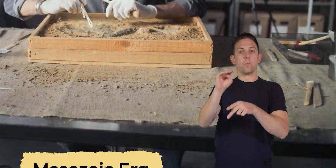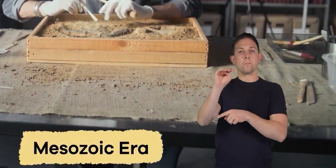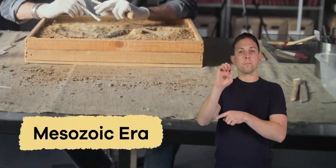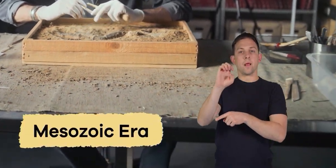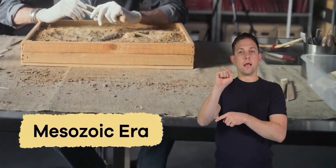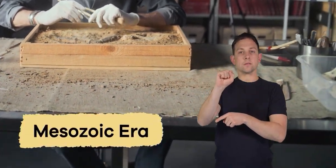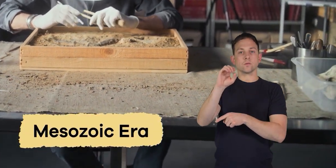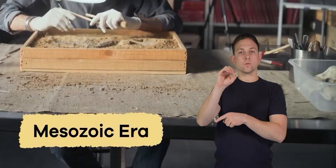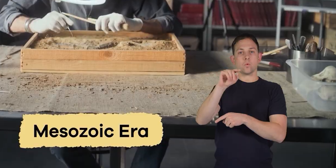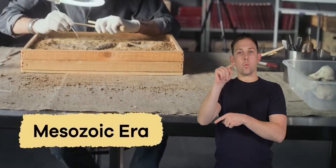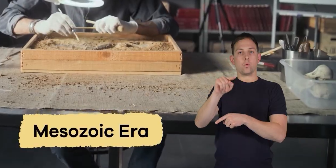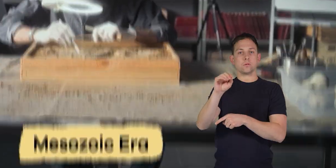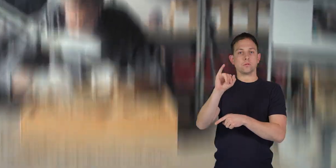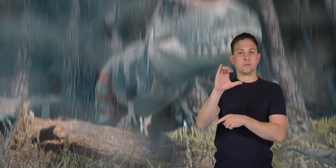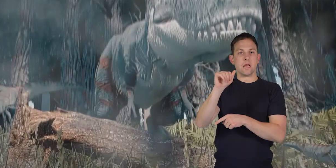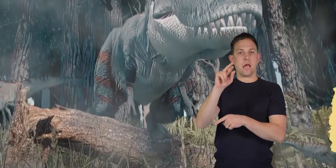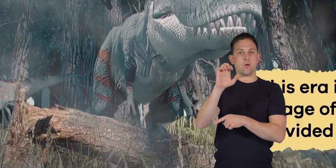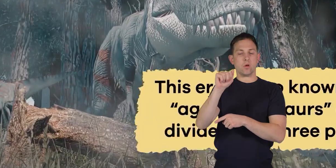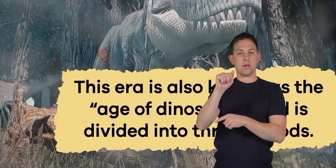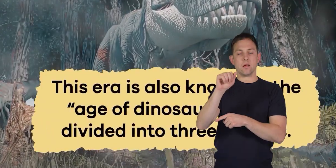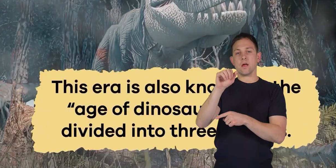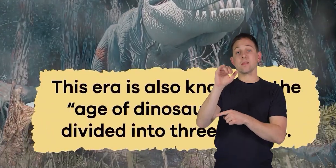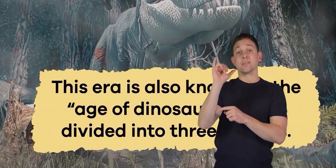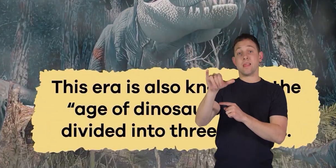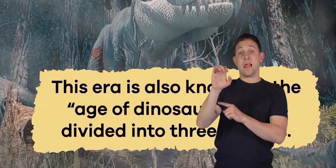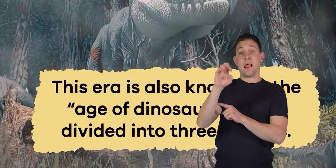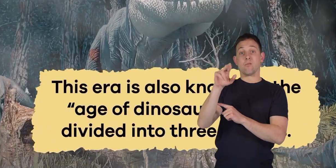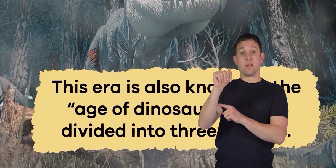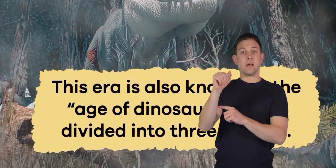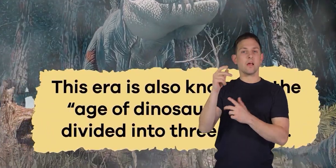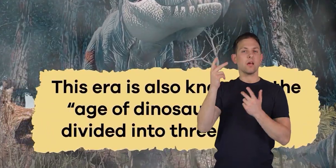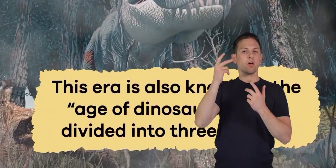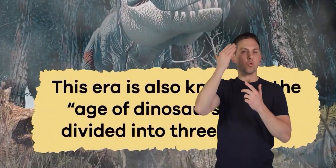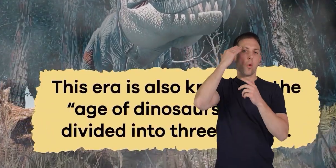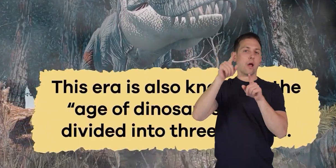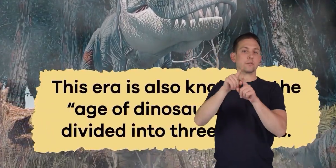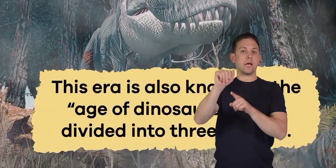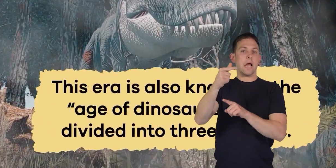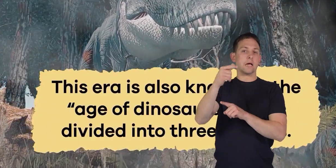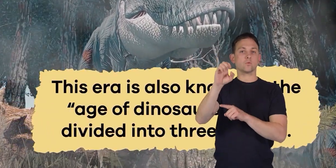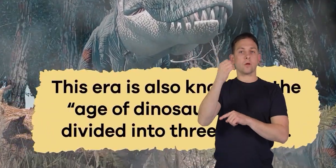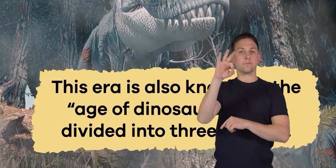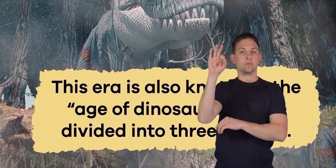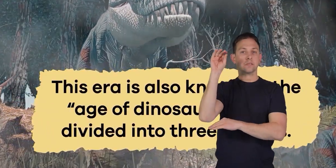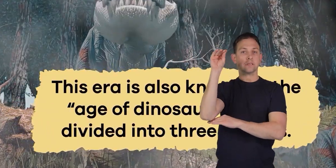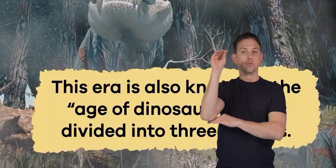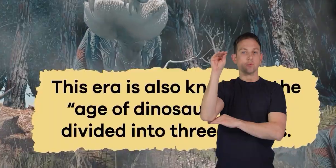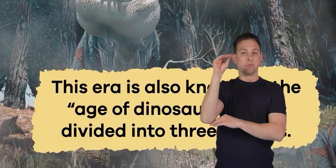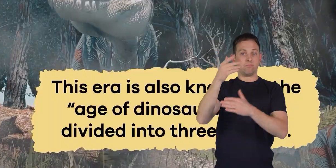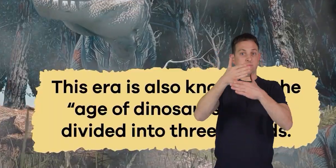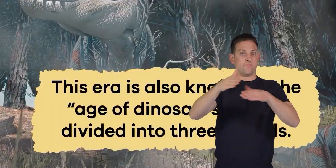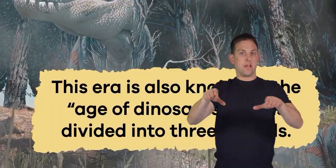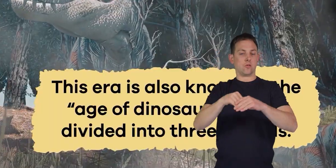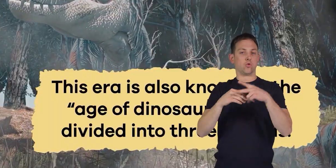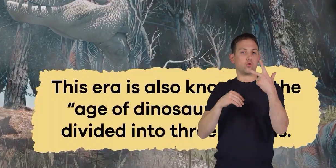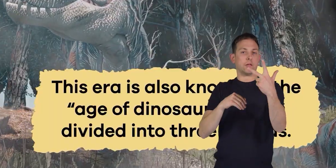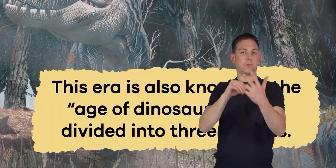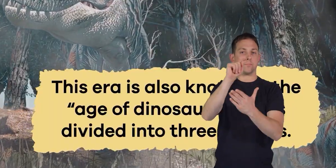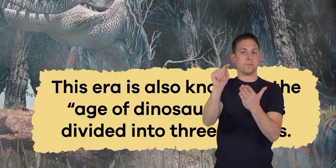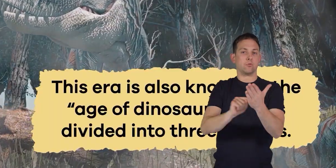Mesozoic Era. This era is also known as the Age of Dinosaurs and is divided into three